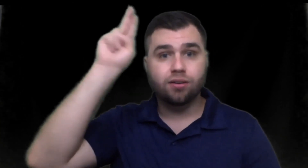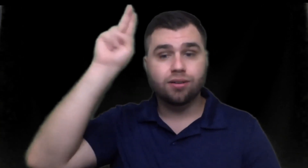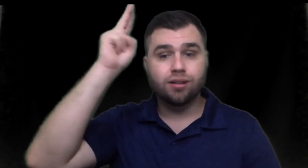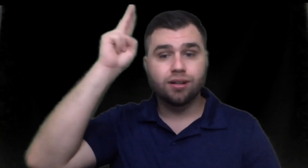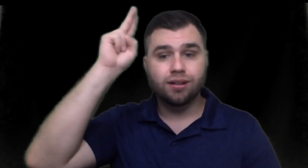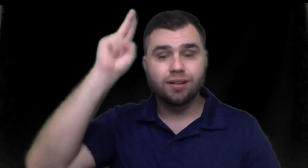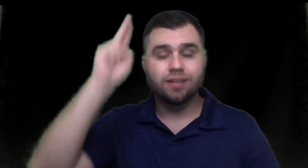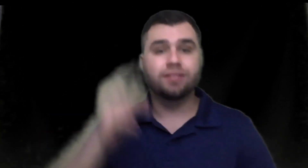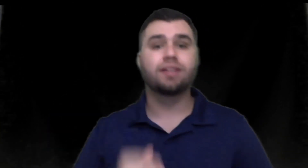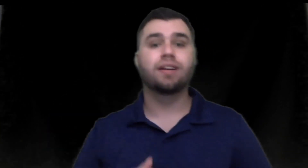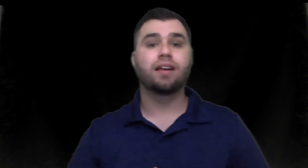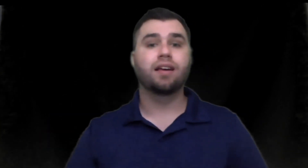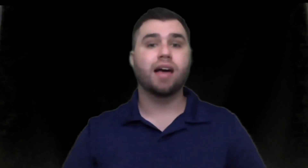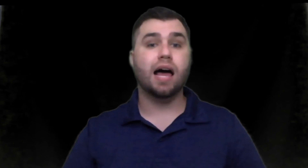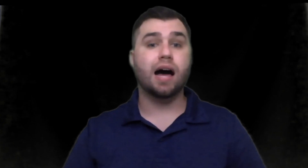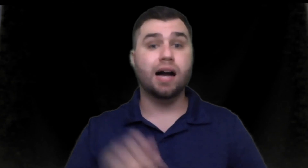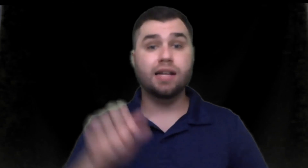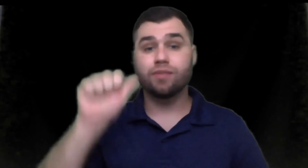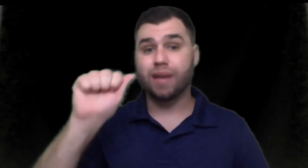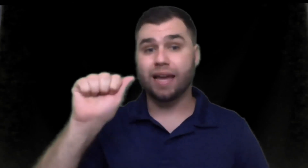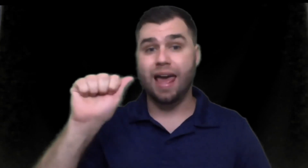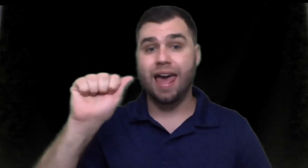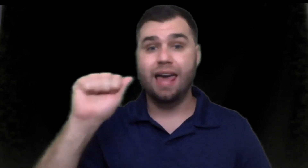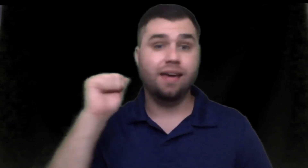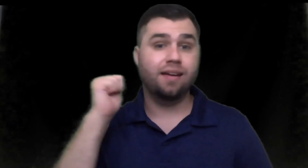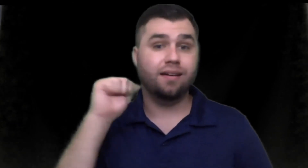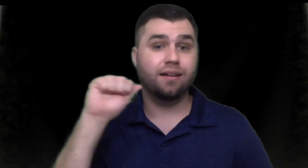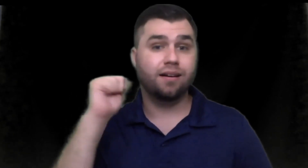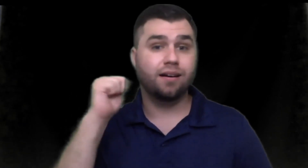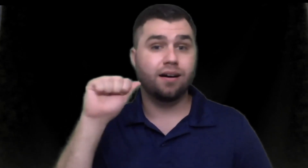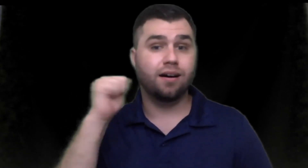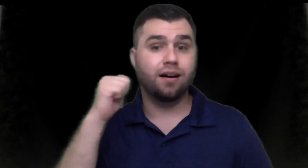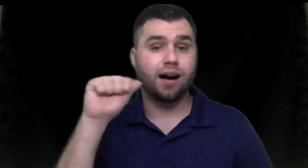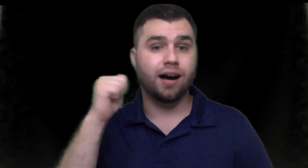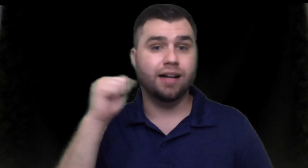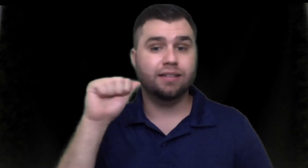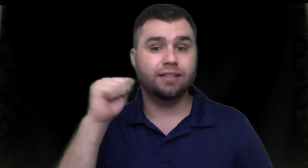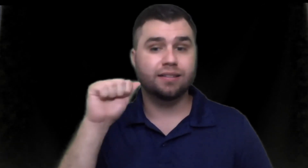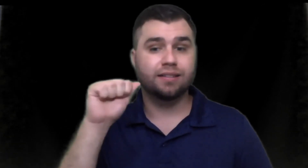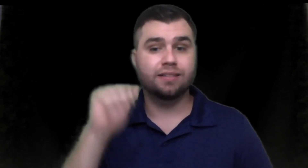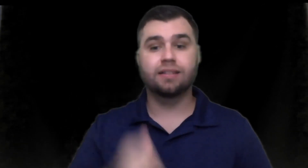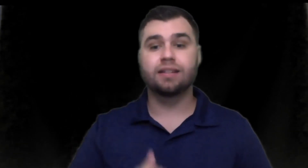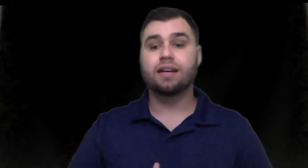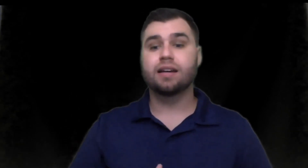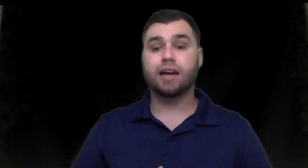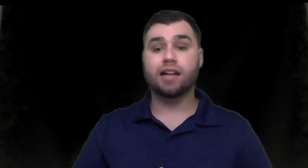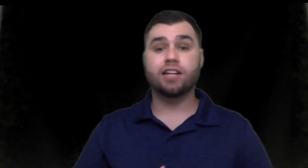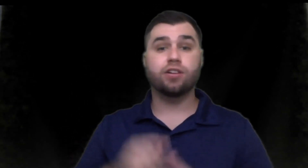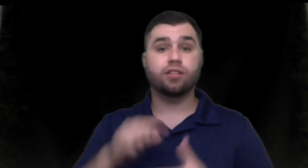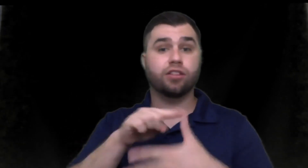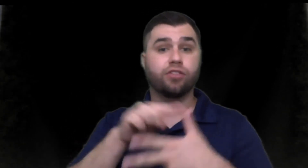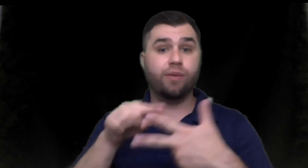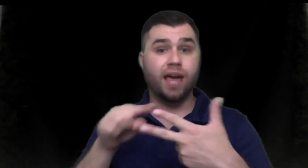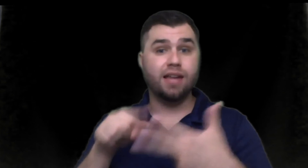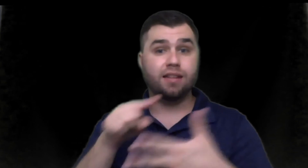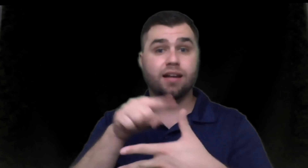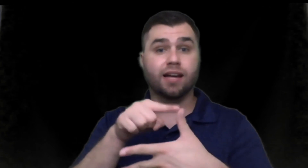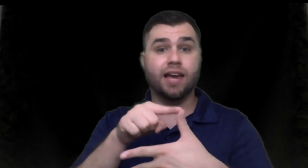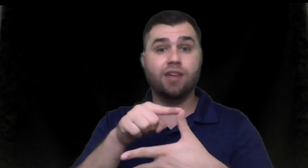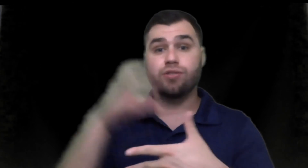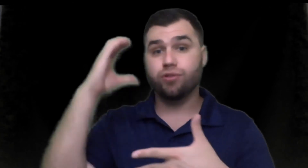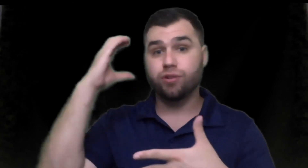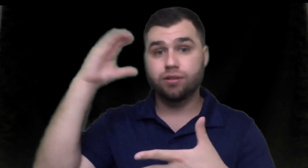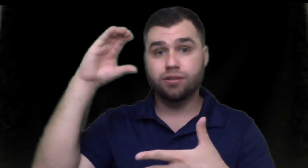uncle uncle aunt make an A aunt cousin the three ways